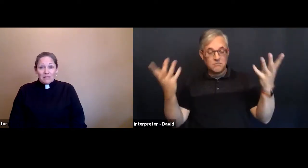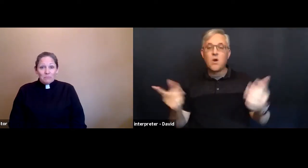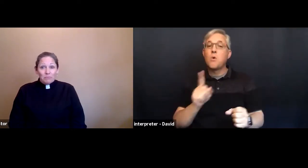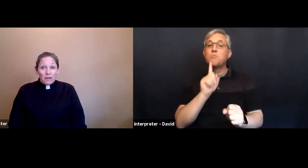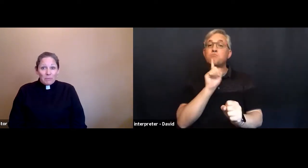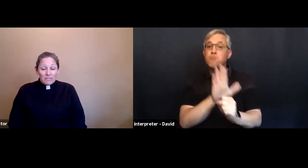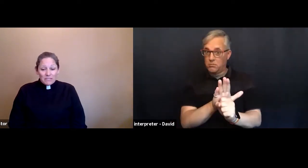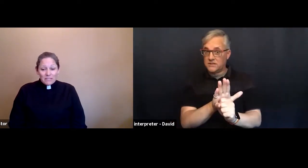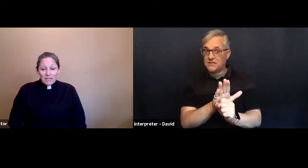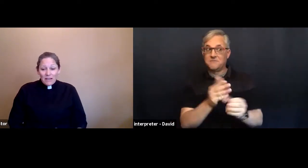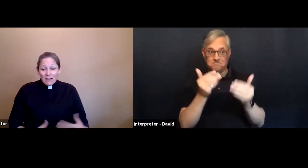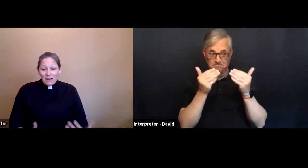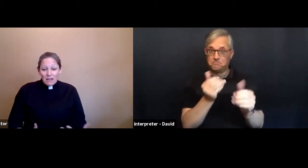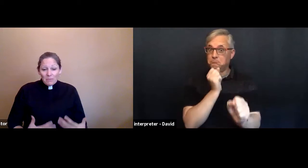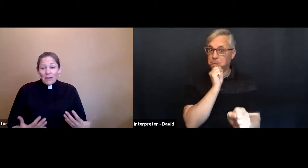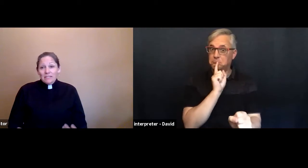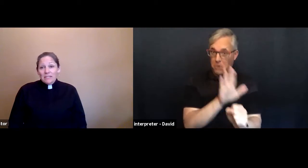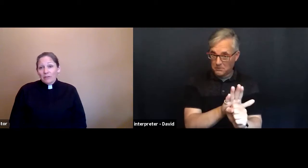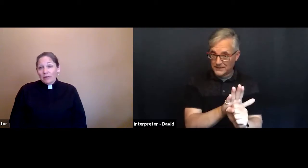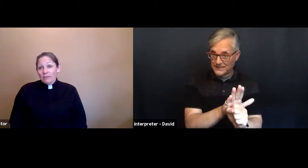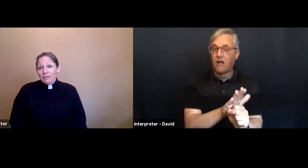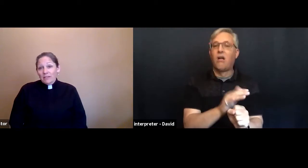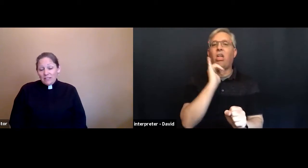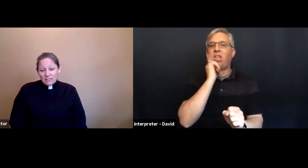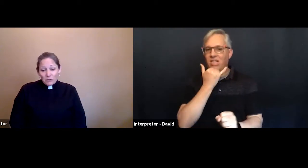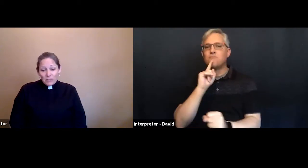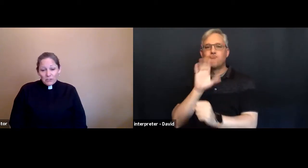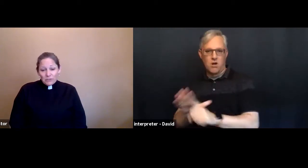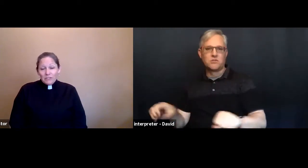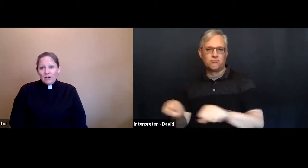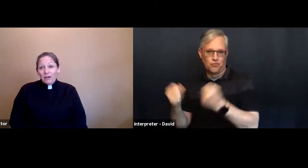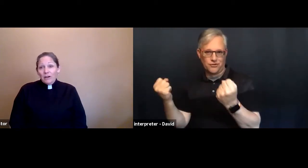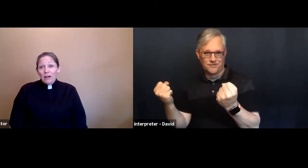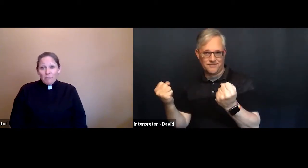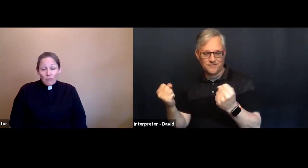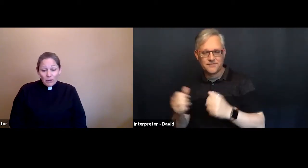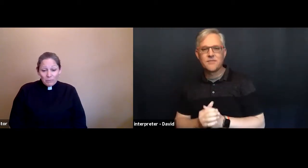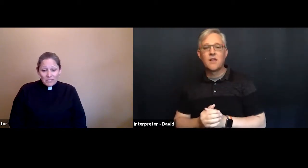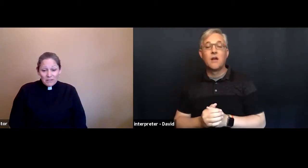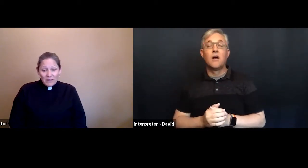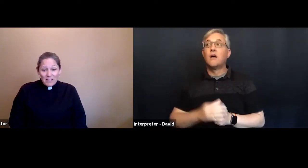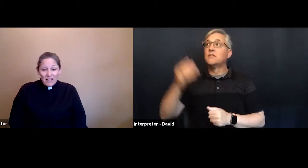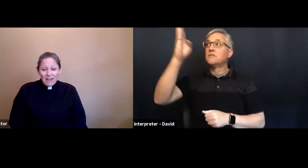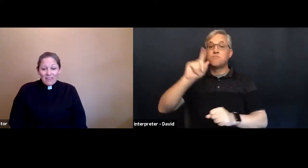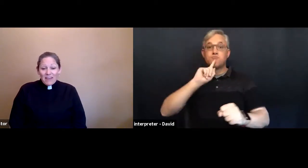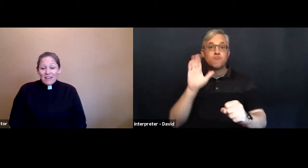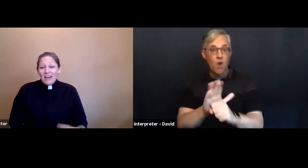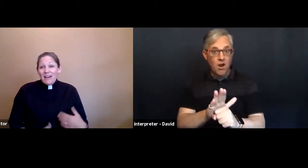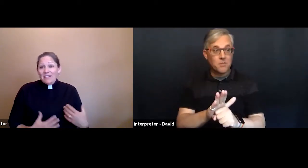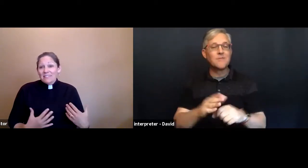Promises come as the earth and its creatures are formed, and then as